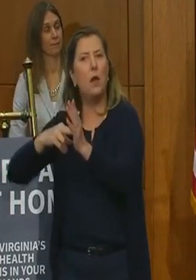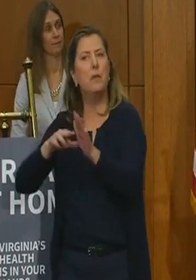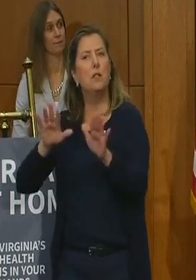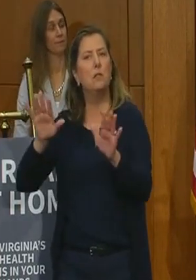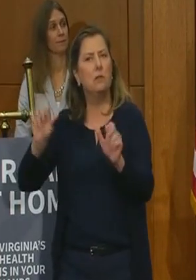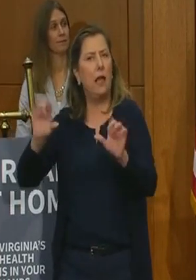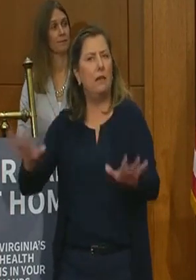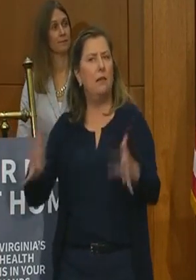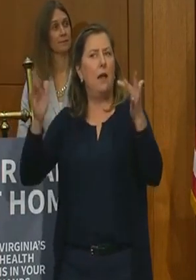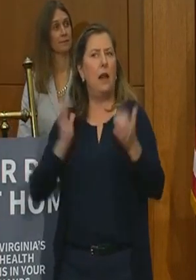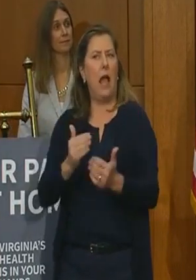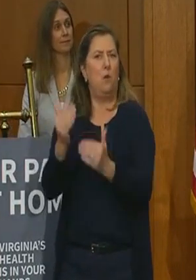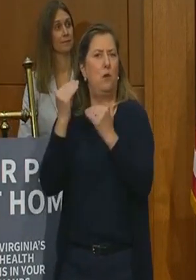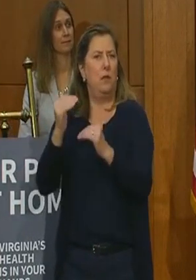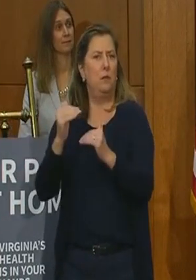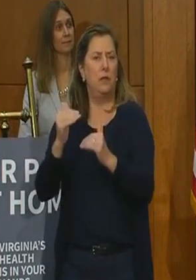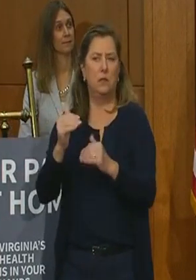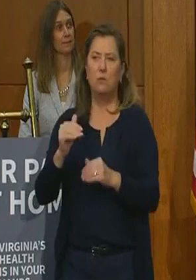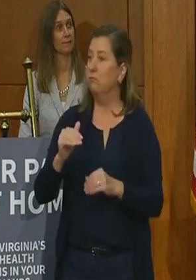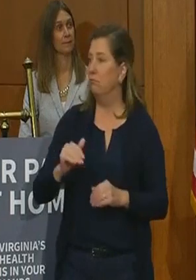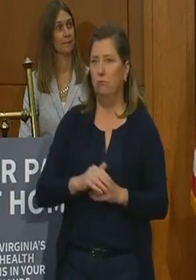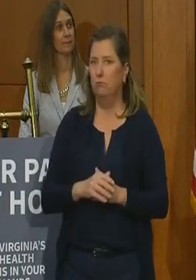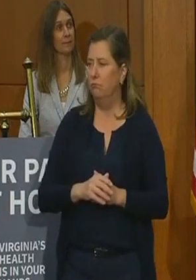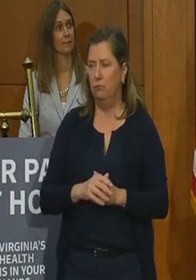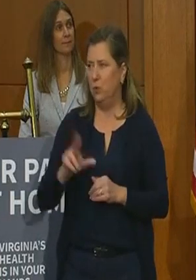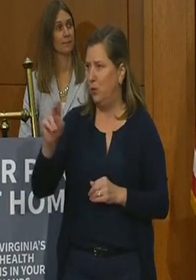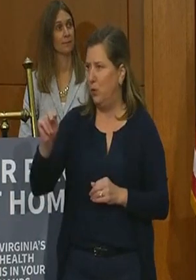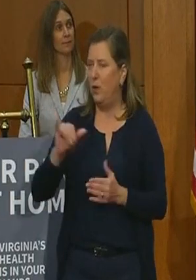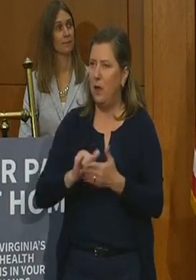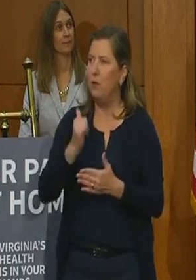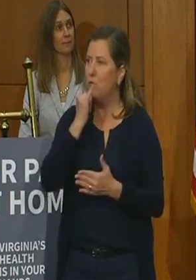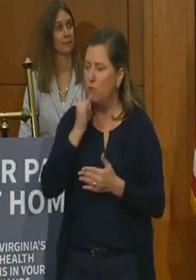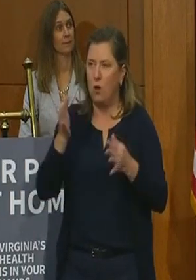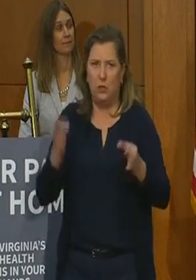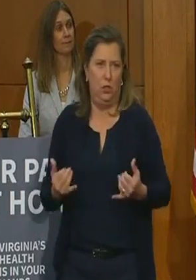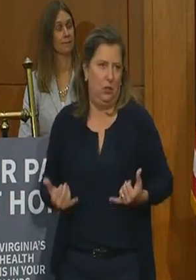restrictions? And that is absolutely the wrong thing to do right now. . . . . .